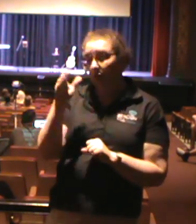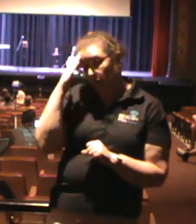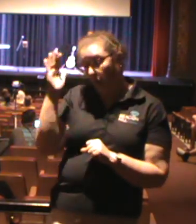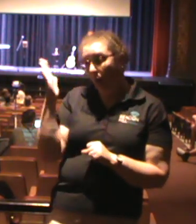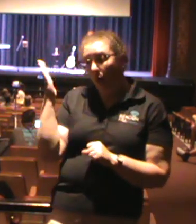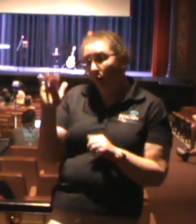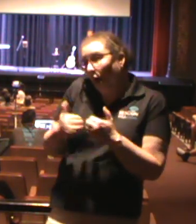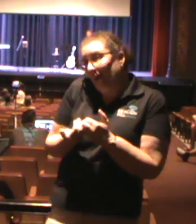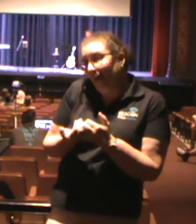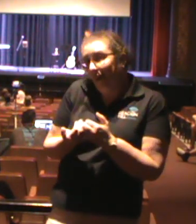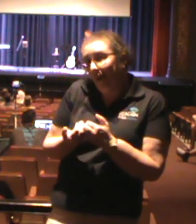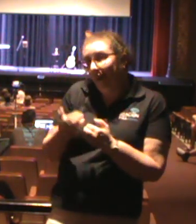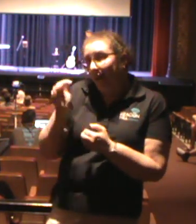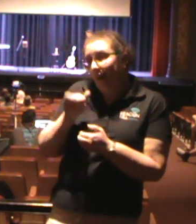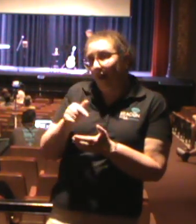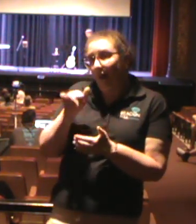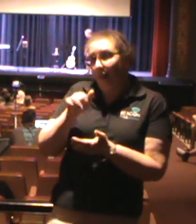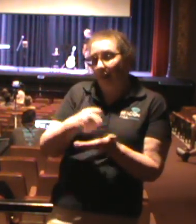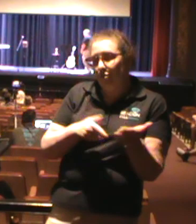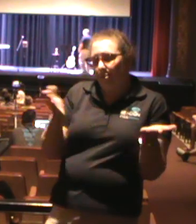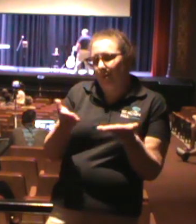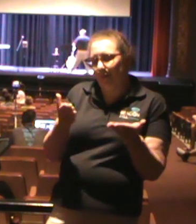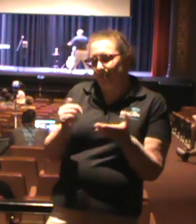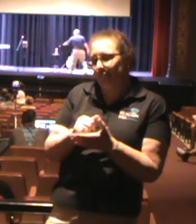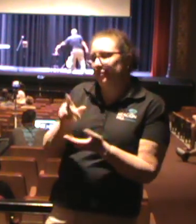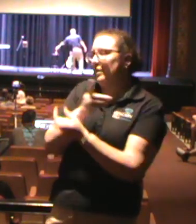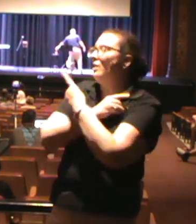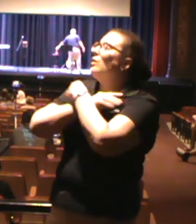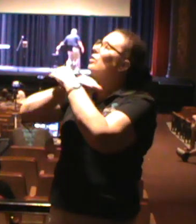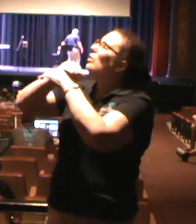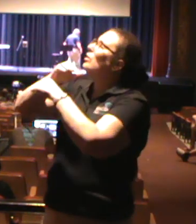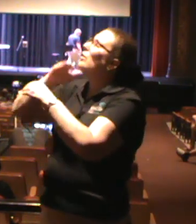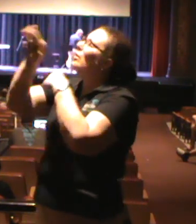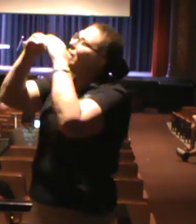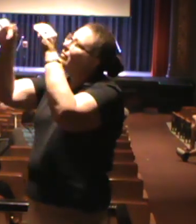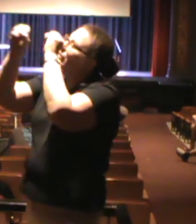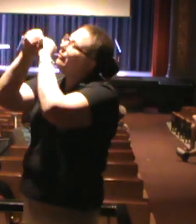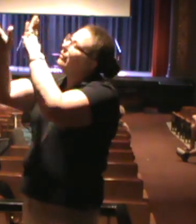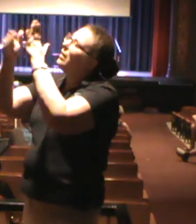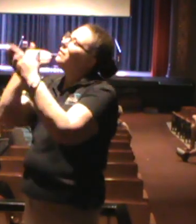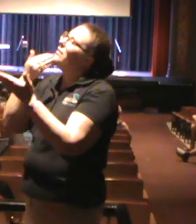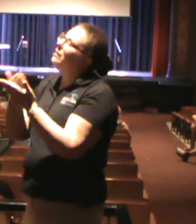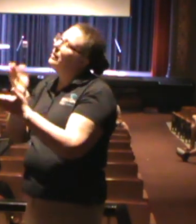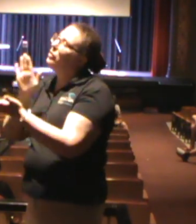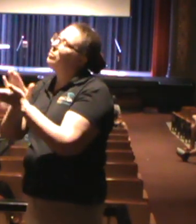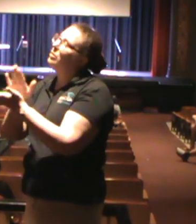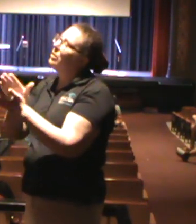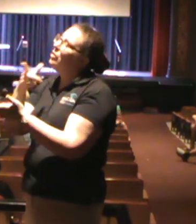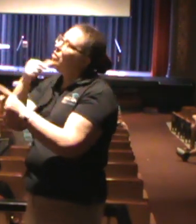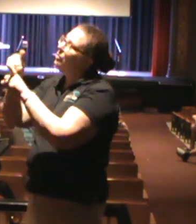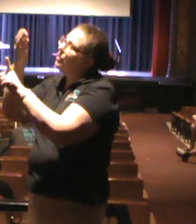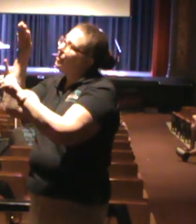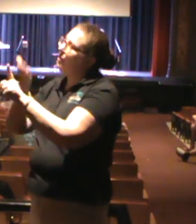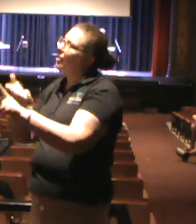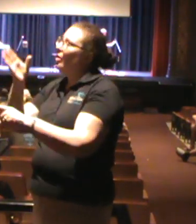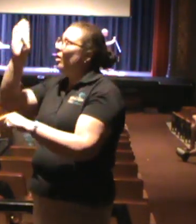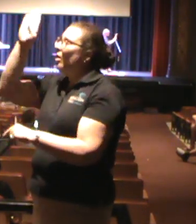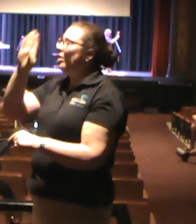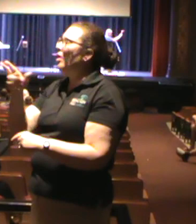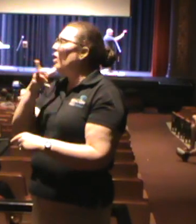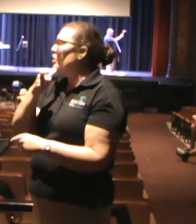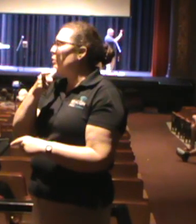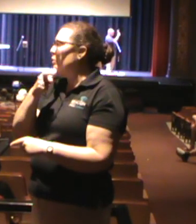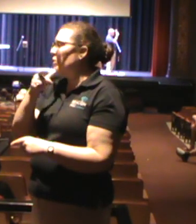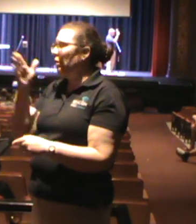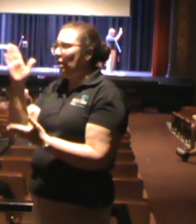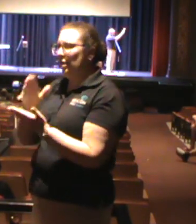I'm going to pray and I'm to ask you to inspire. Dear Heavenly Father, I thank you and I praise you for who you are. I thank you for being a God who never gives up. A God who